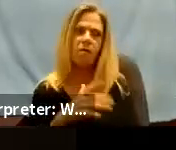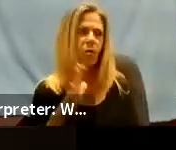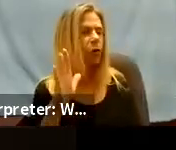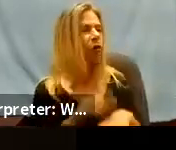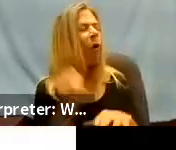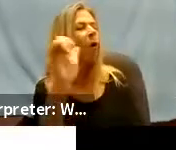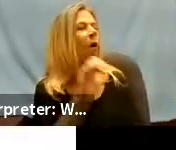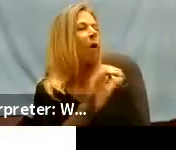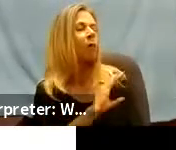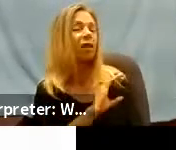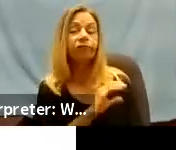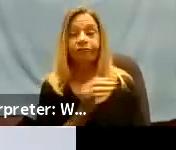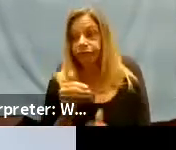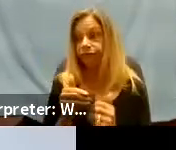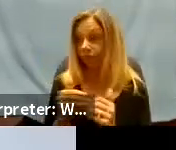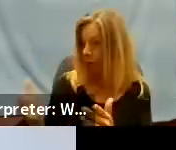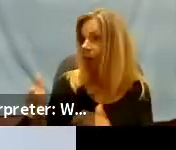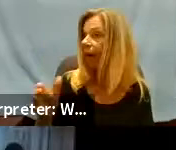Call him.